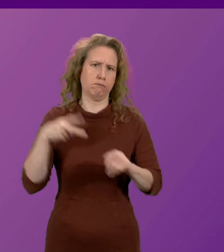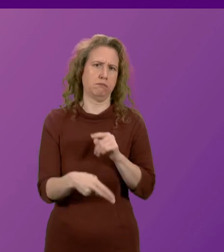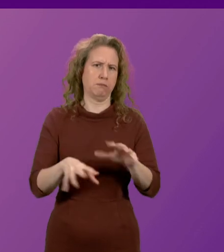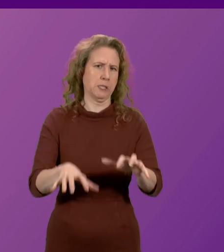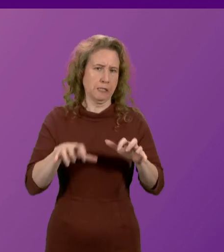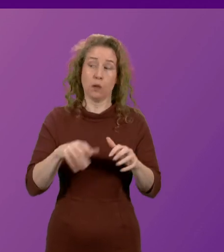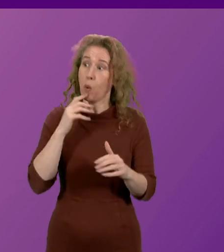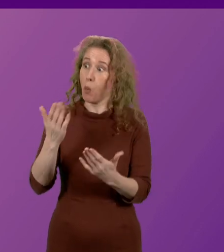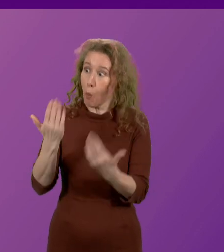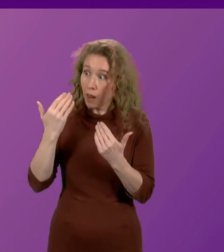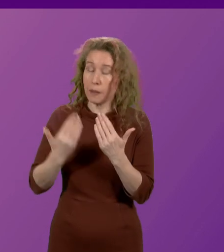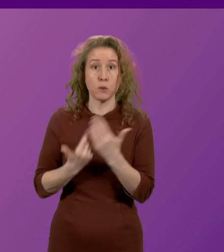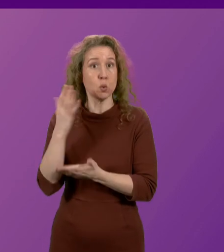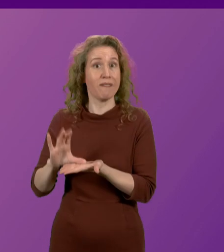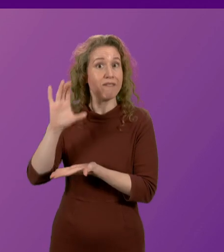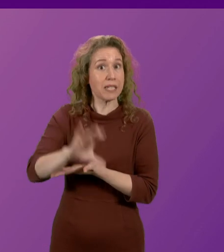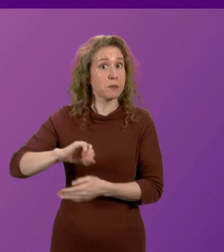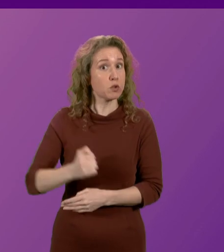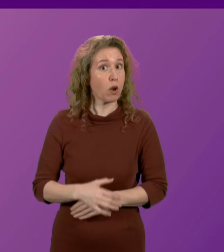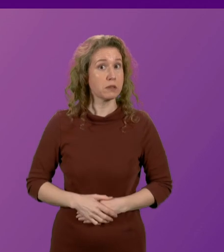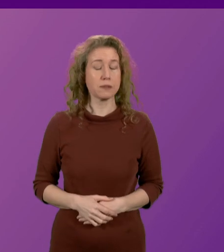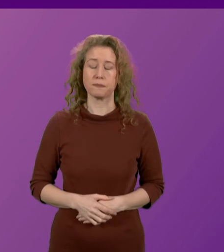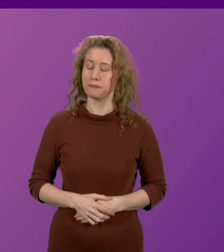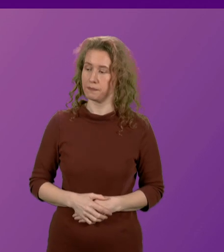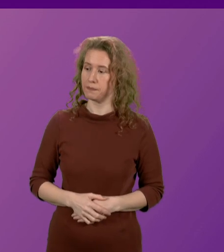new investment for Scotland? The First Minister.